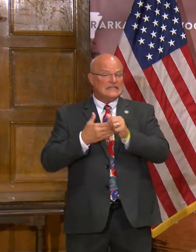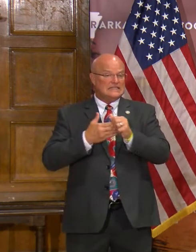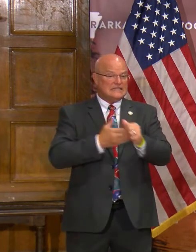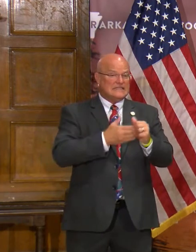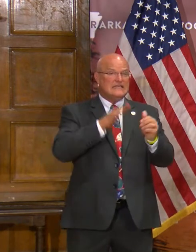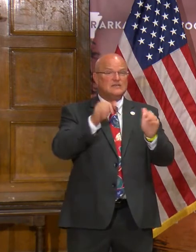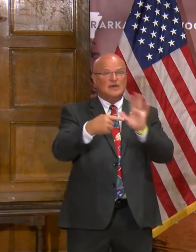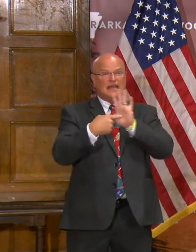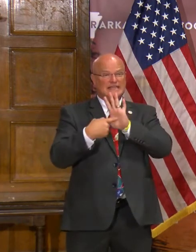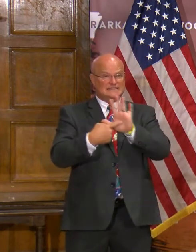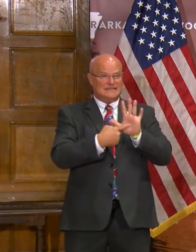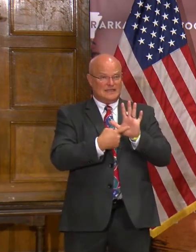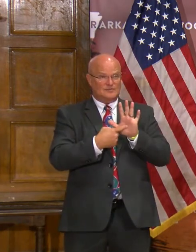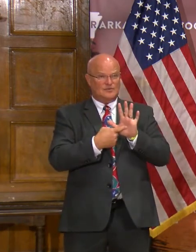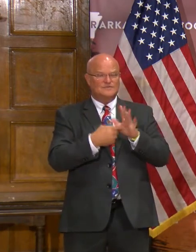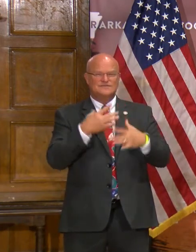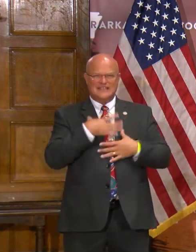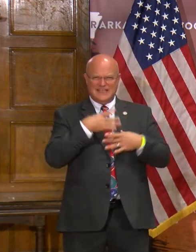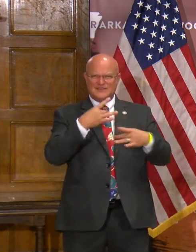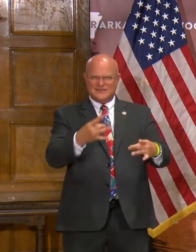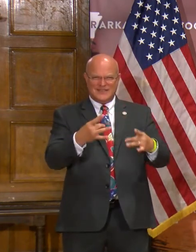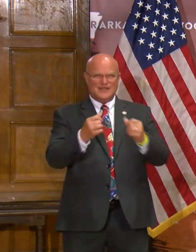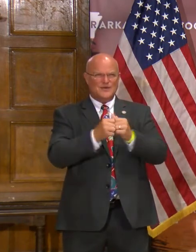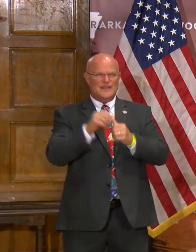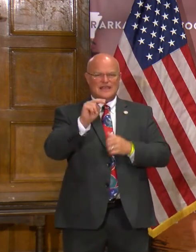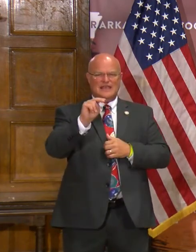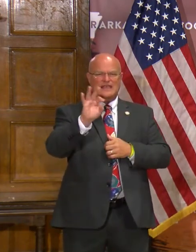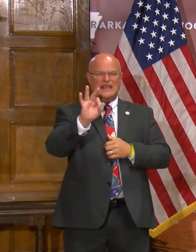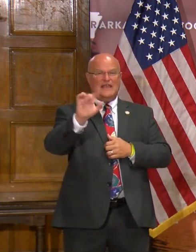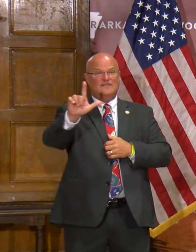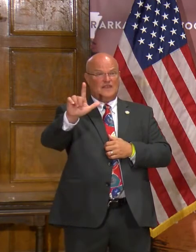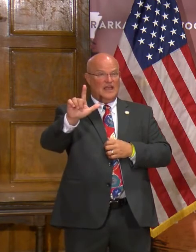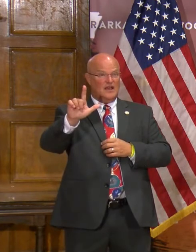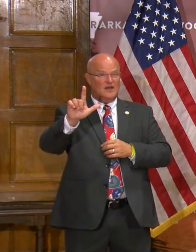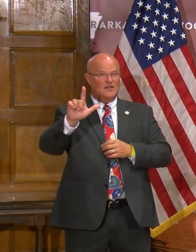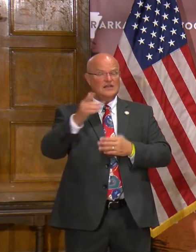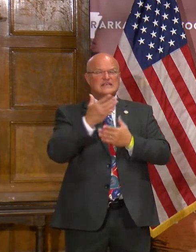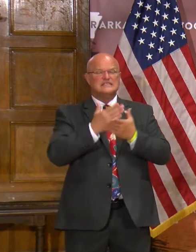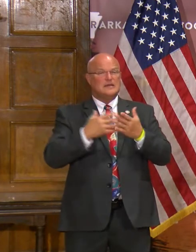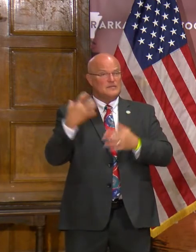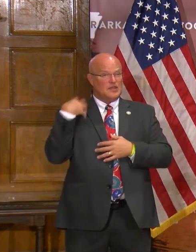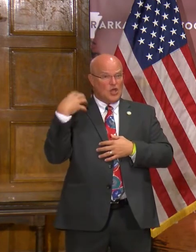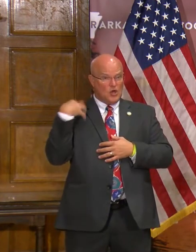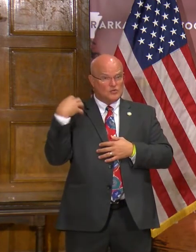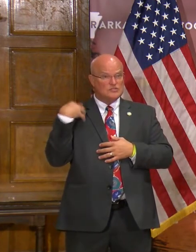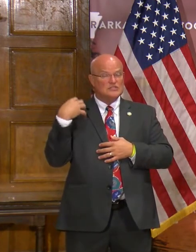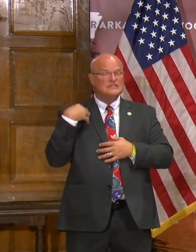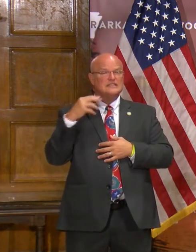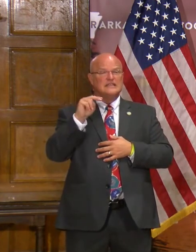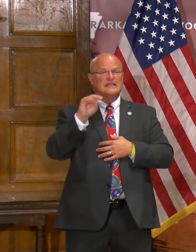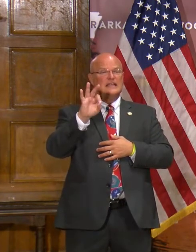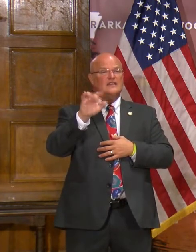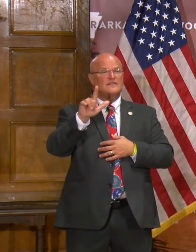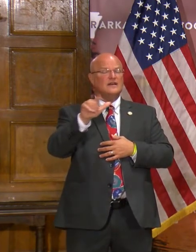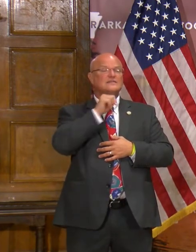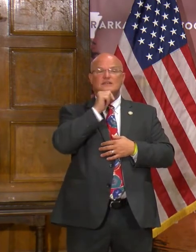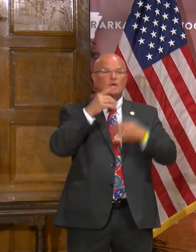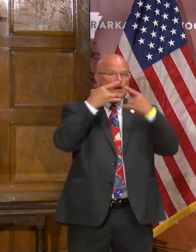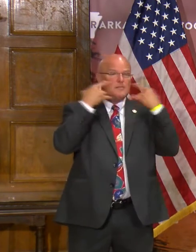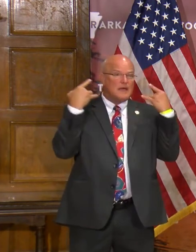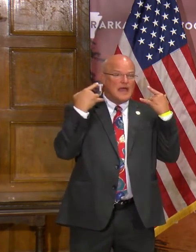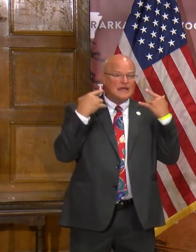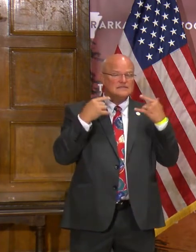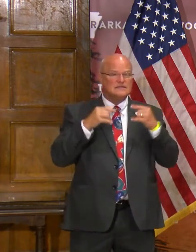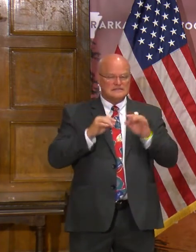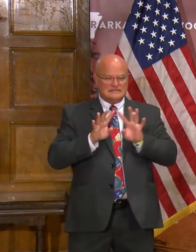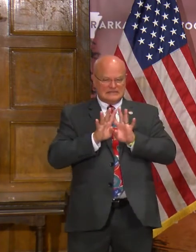example. It's interesting that in the NFL, some of the coaches in the NFL were not wearing a mask